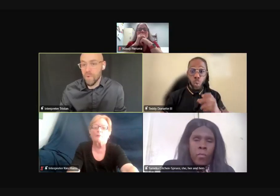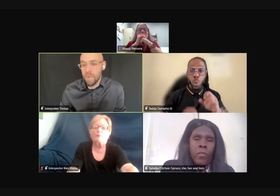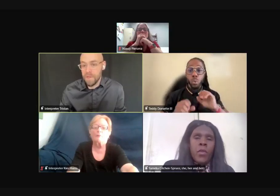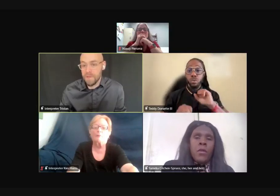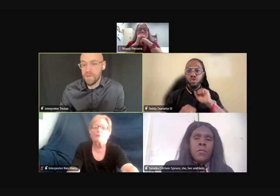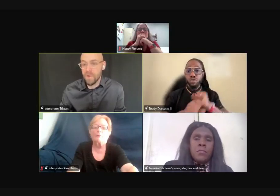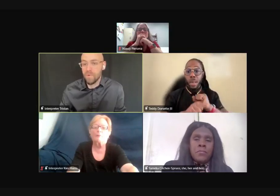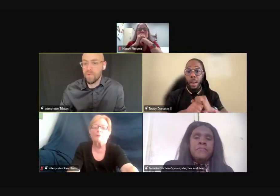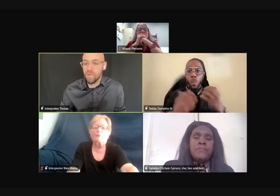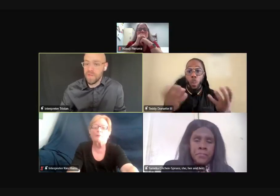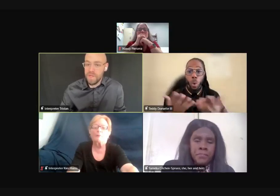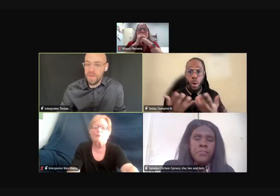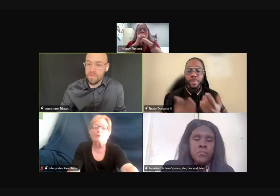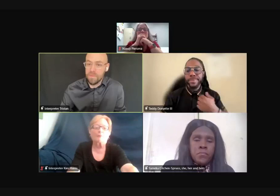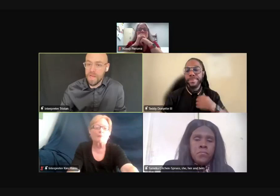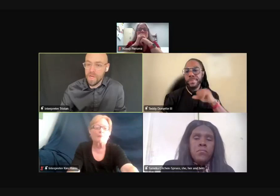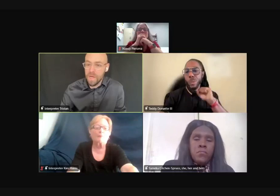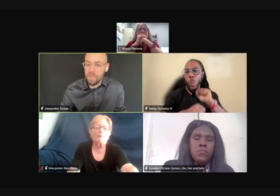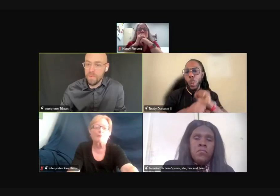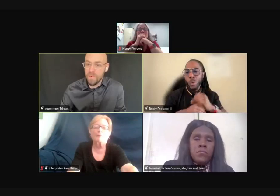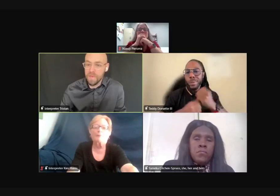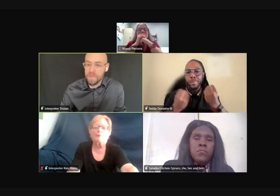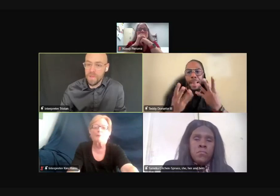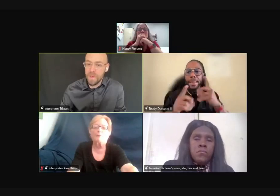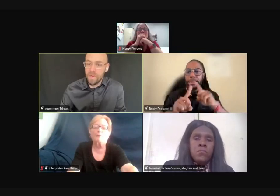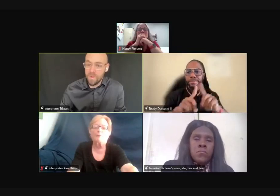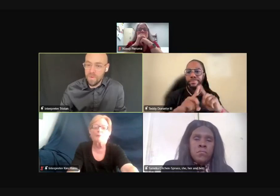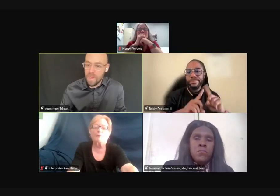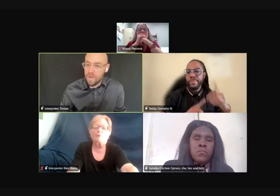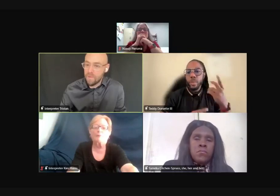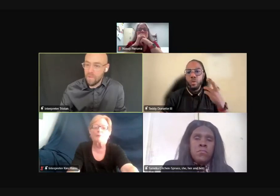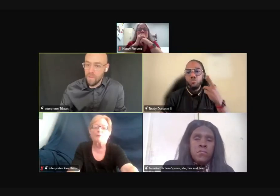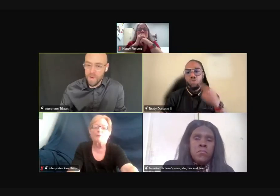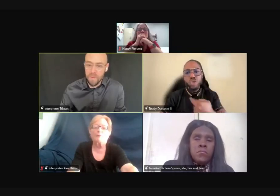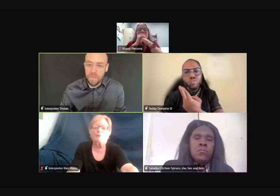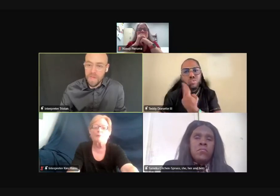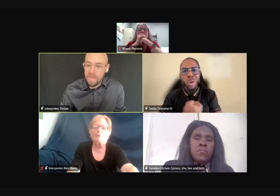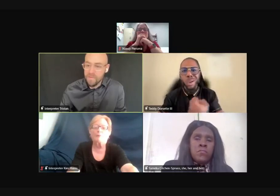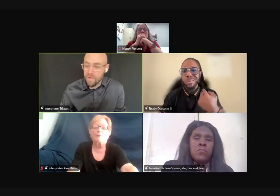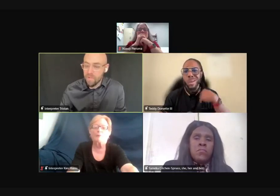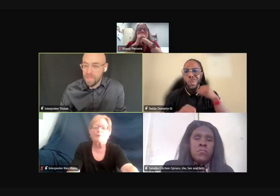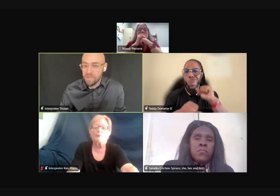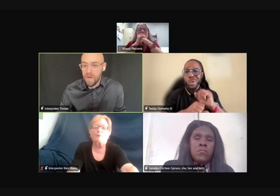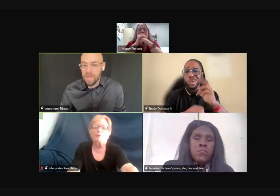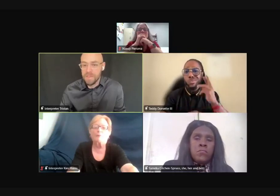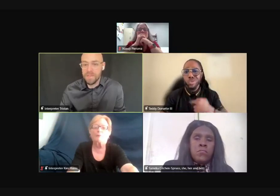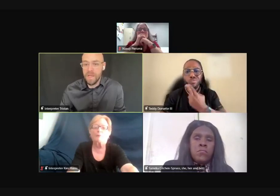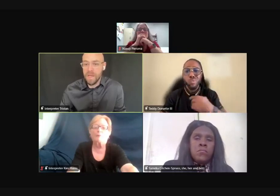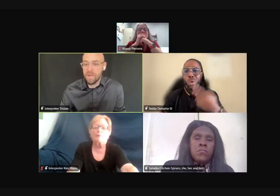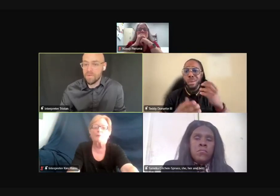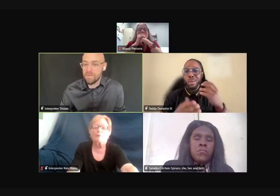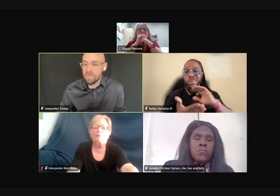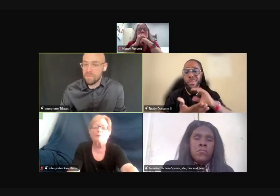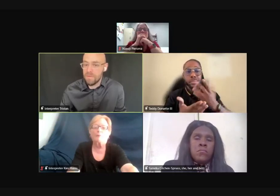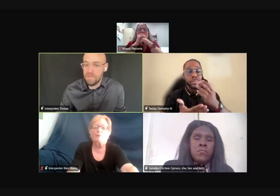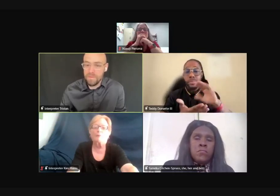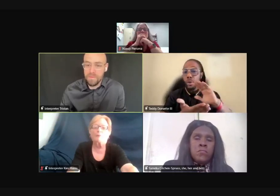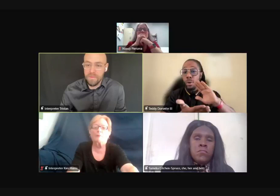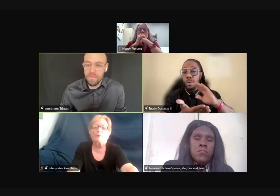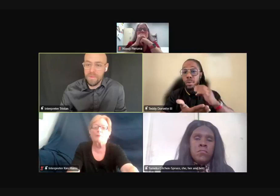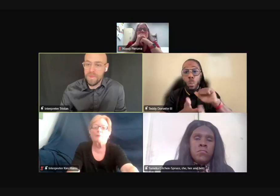my self-employment. So really, my job was working many different restaurants and